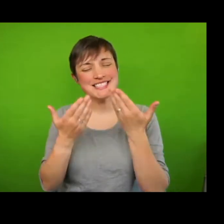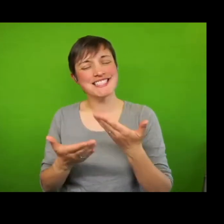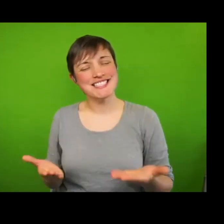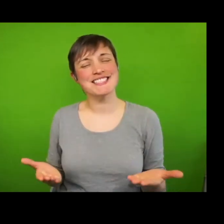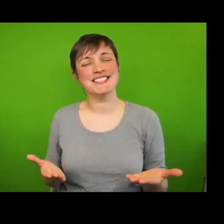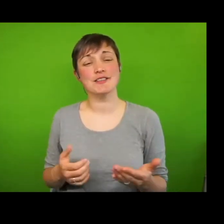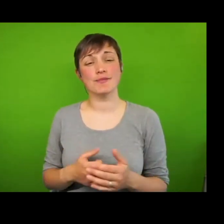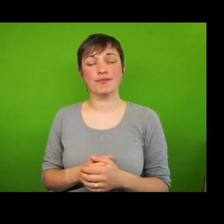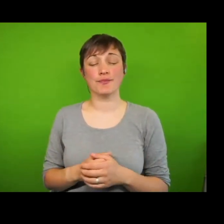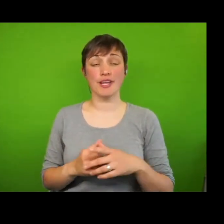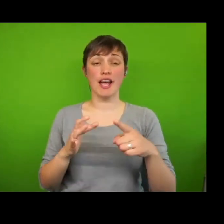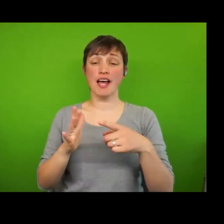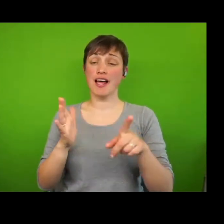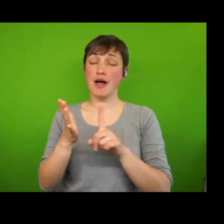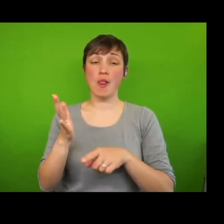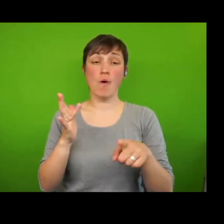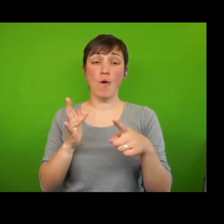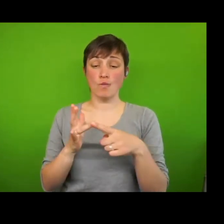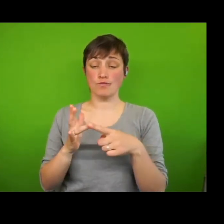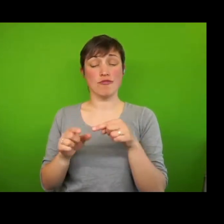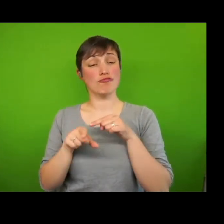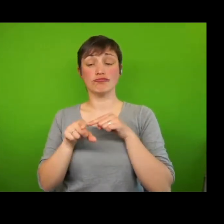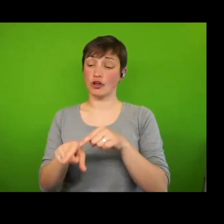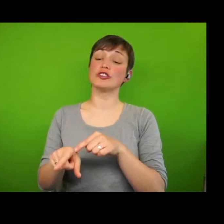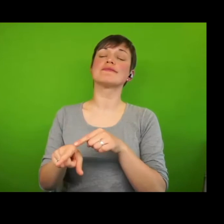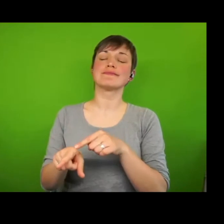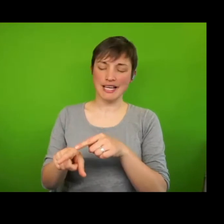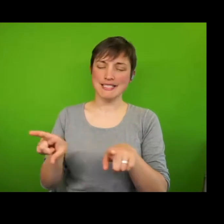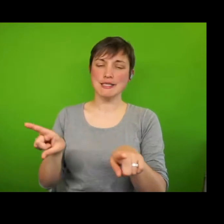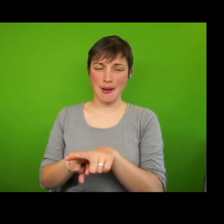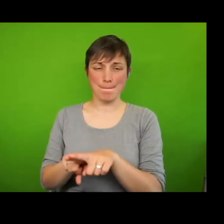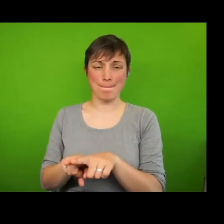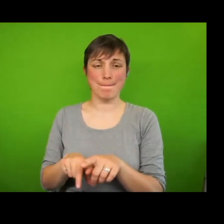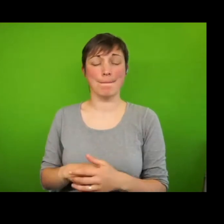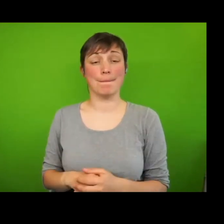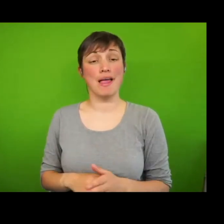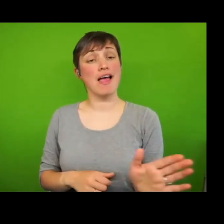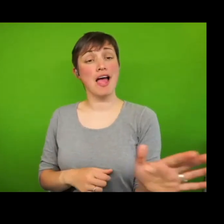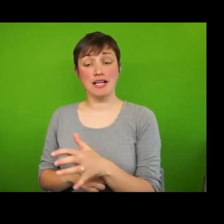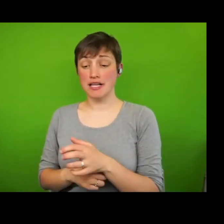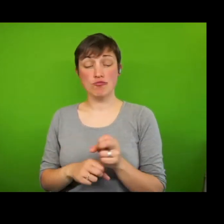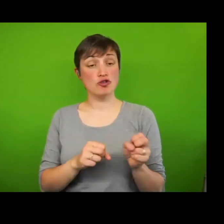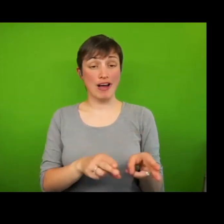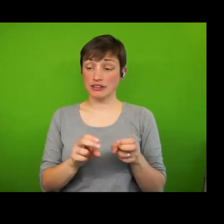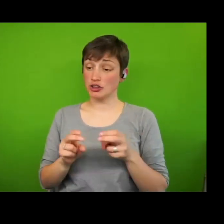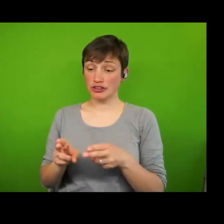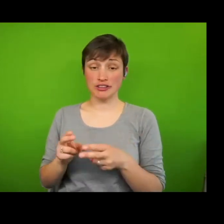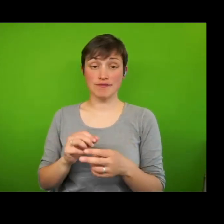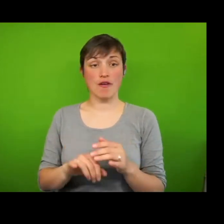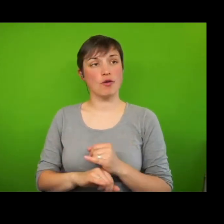ILO has developed this approach. But of course, any anti-poverty strategy, which we don't have at